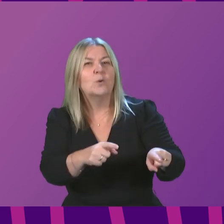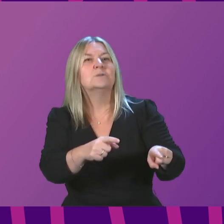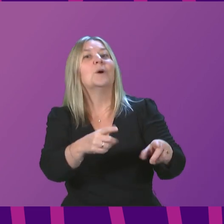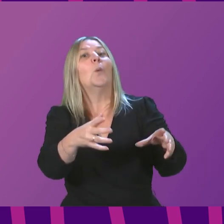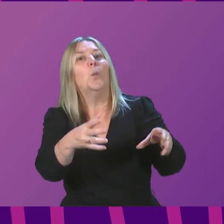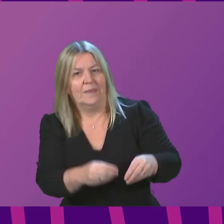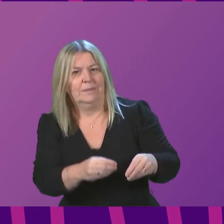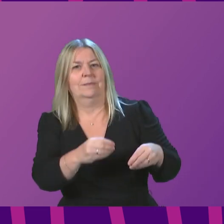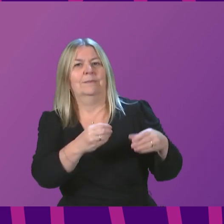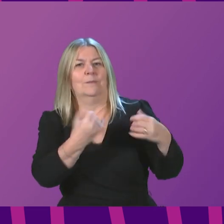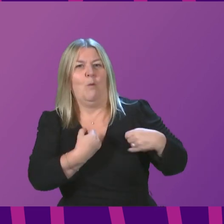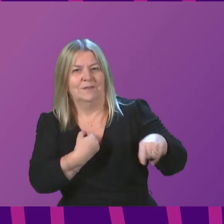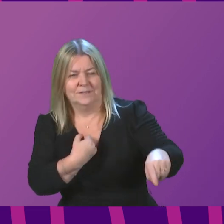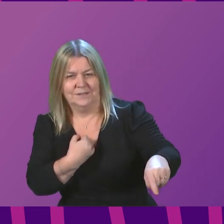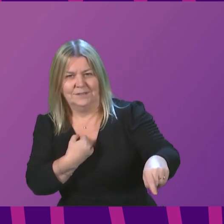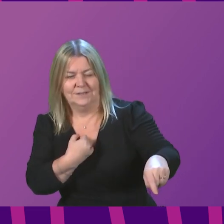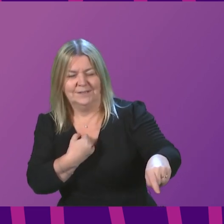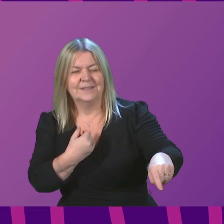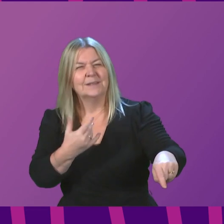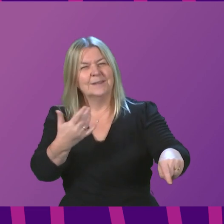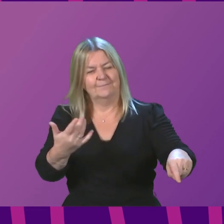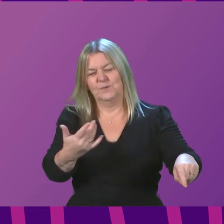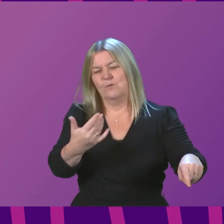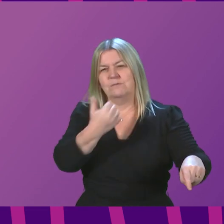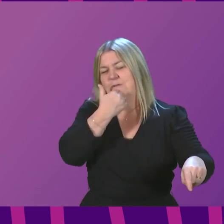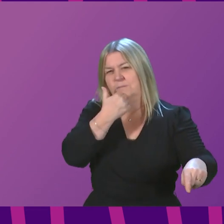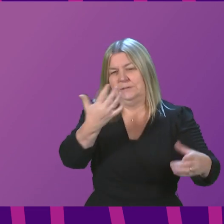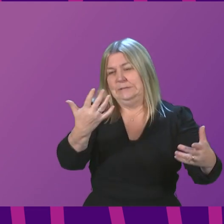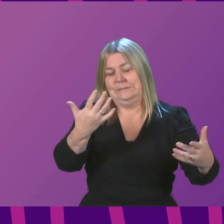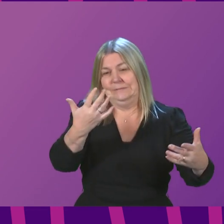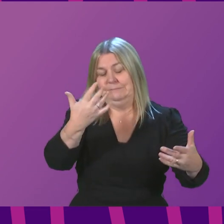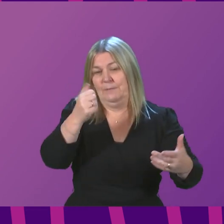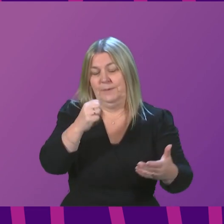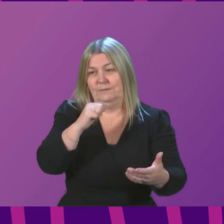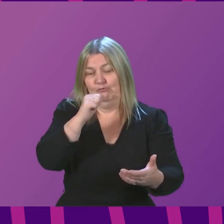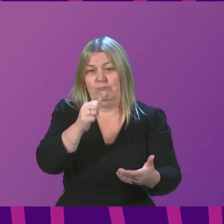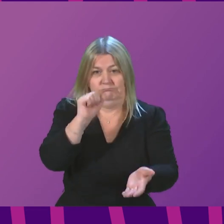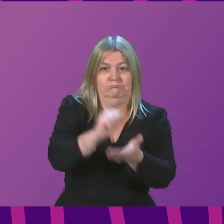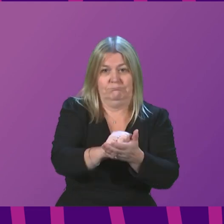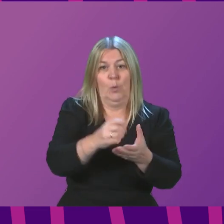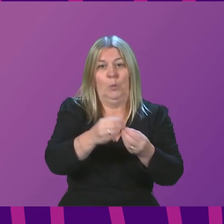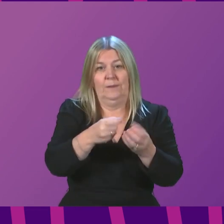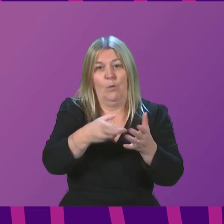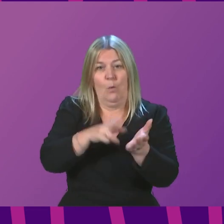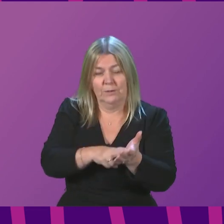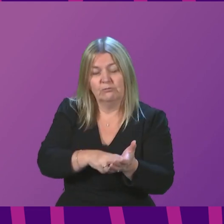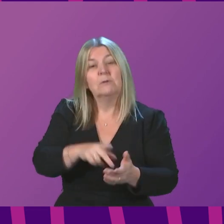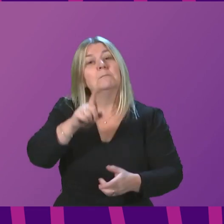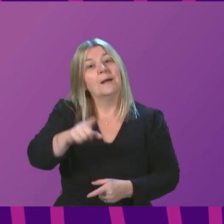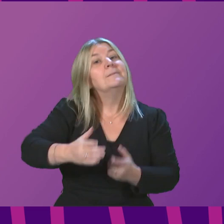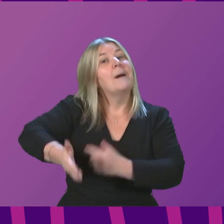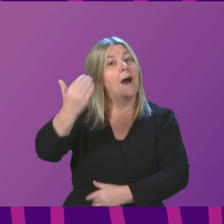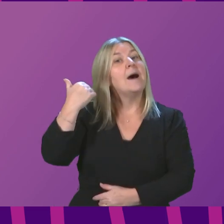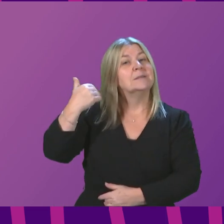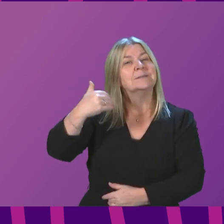some other reason. I am using broad figures here, and they may or may not bear out with Omicron, but in past stages, has been